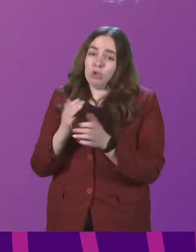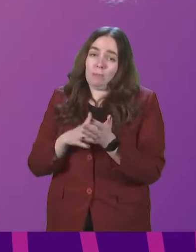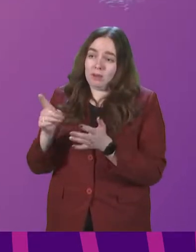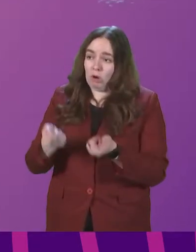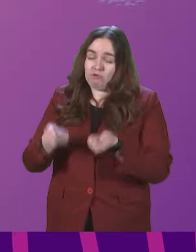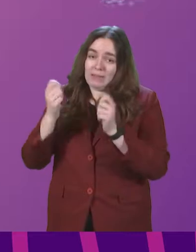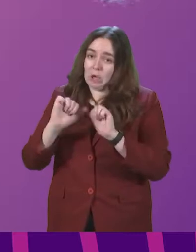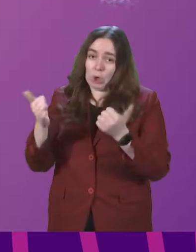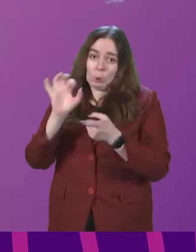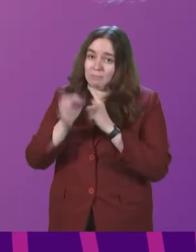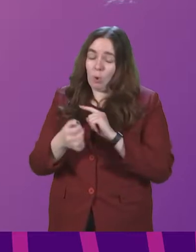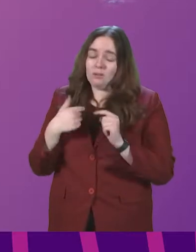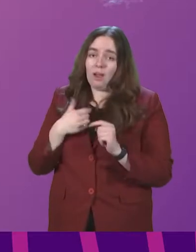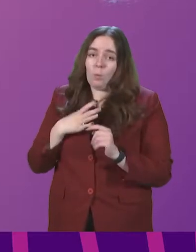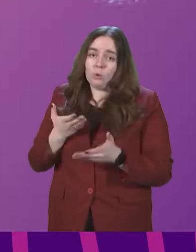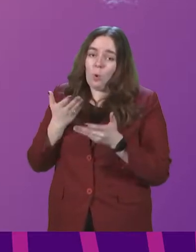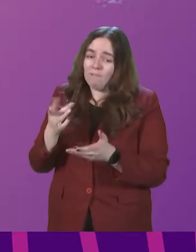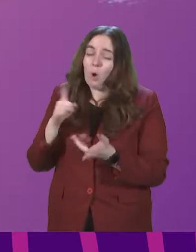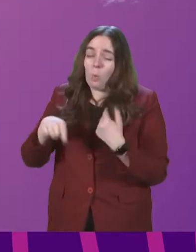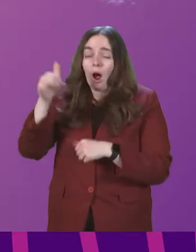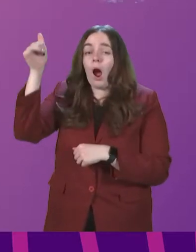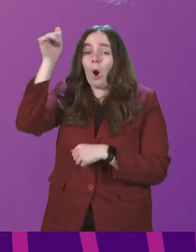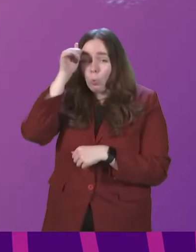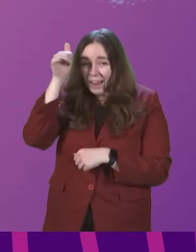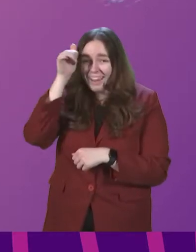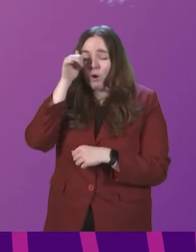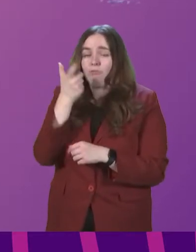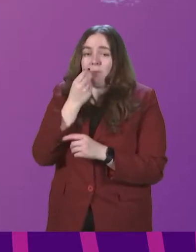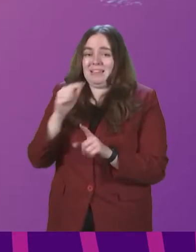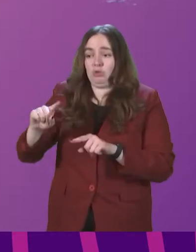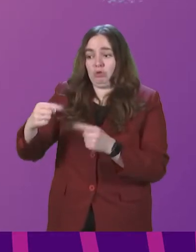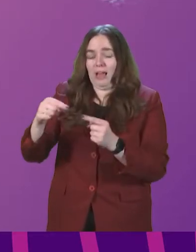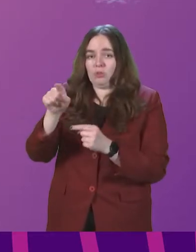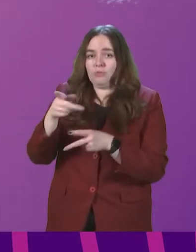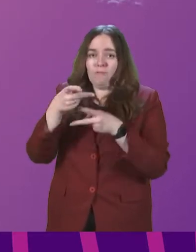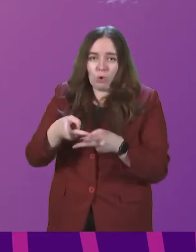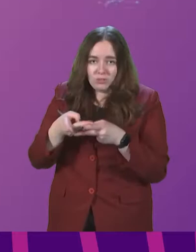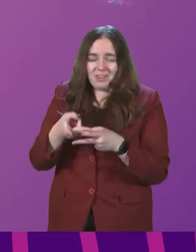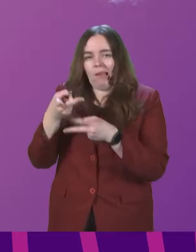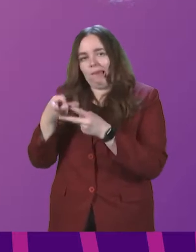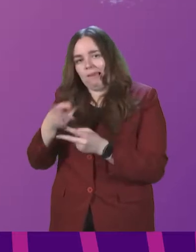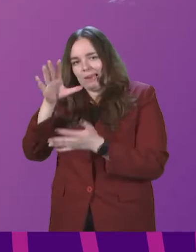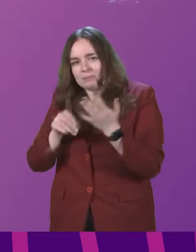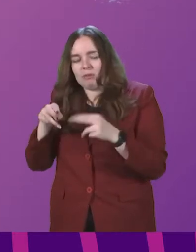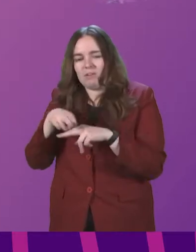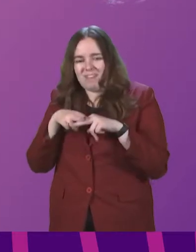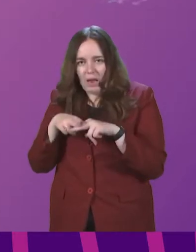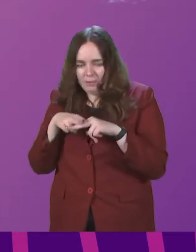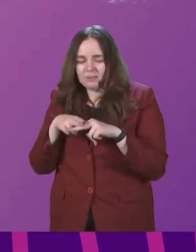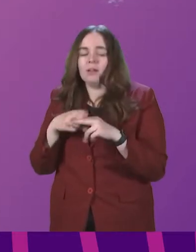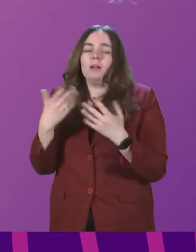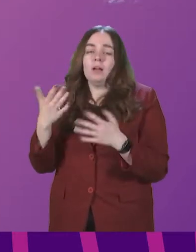offer the reassurance that we are aware of the potential challenges for foster care and kinship care families. Clearly, local